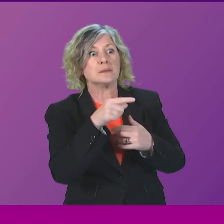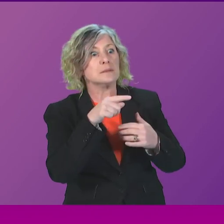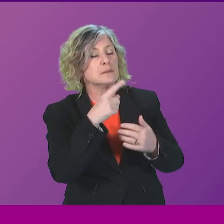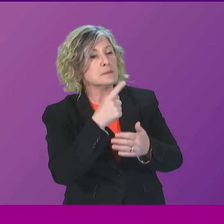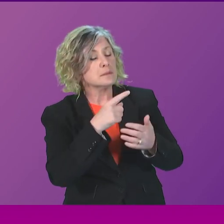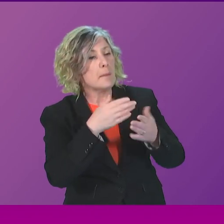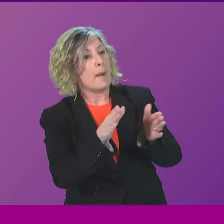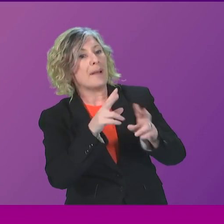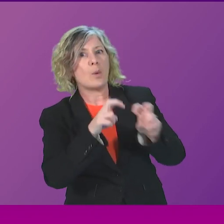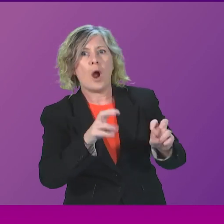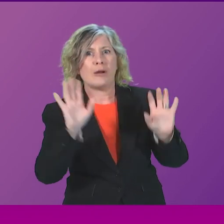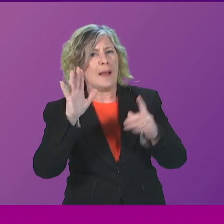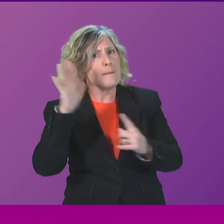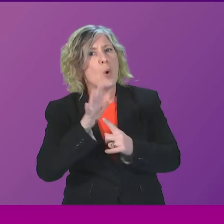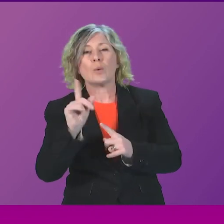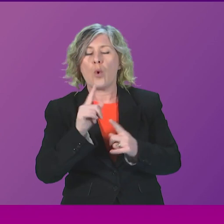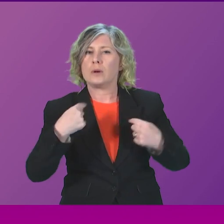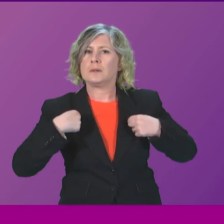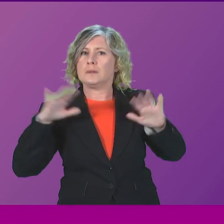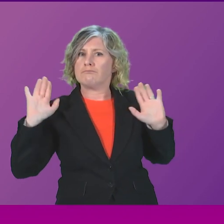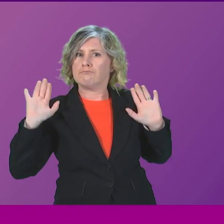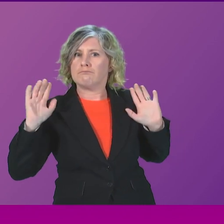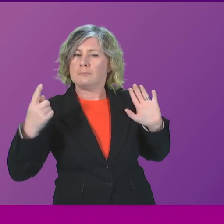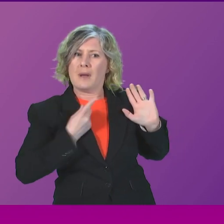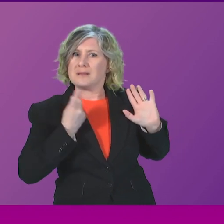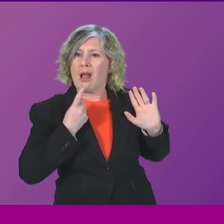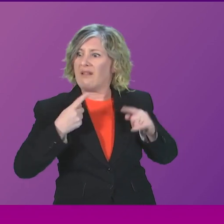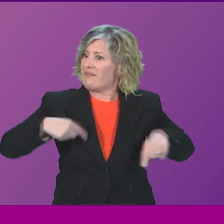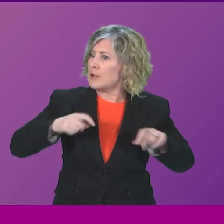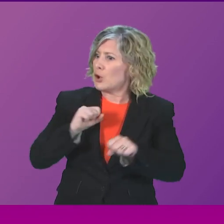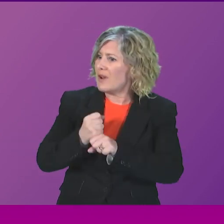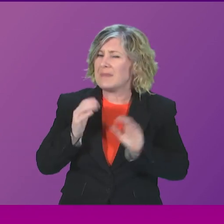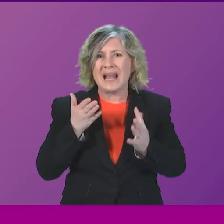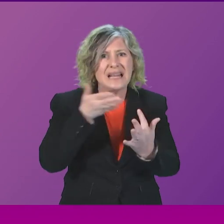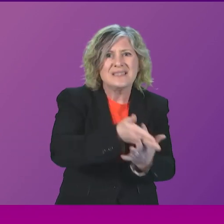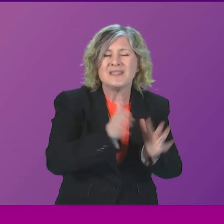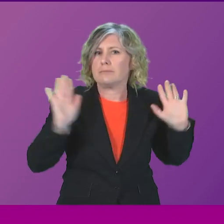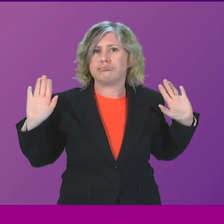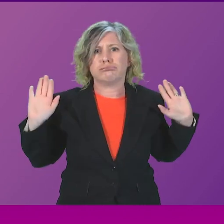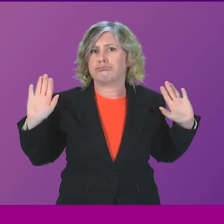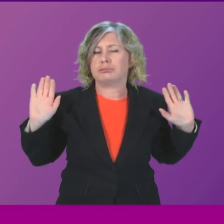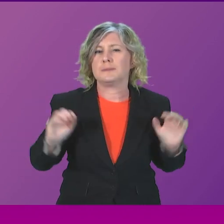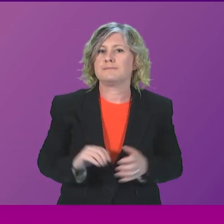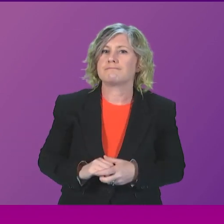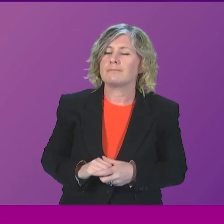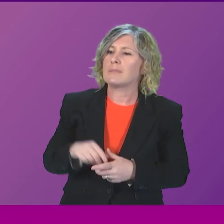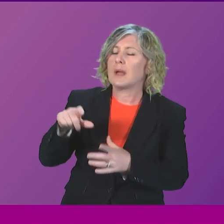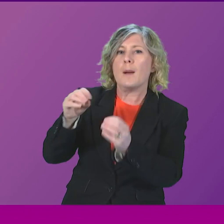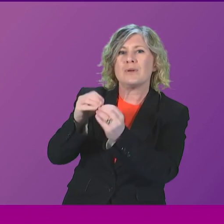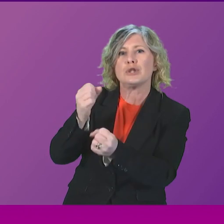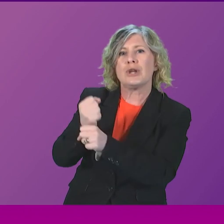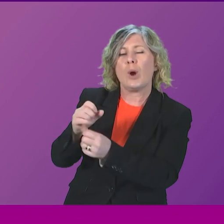neither myself nor anybody in the Scottish Government is seen to interfere or intervene in any way whatsoever. Foizal Chowdhury.